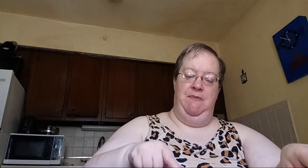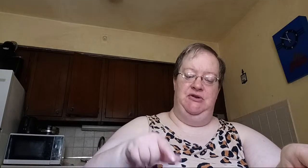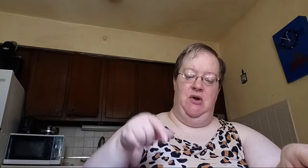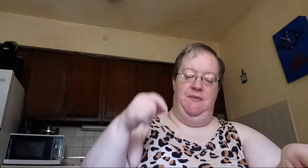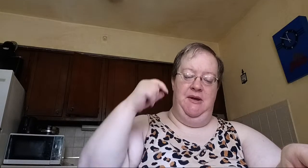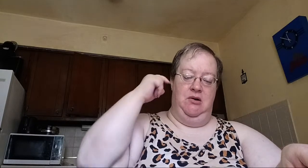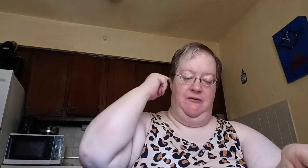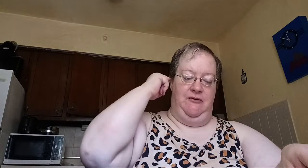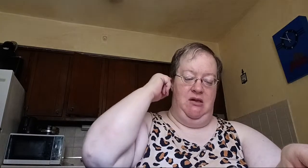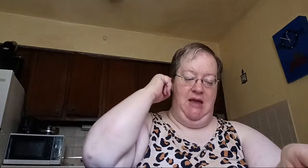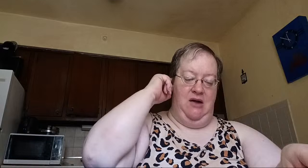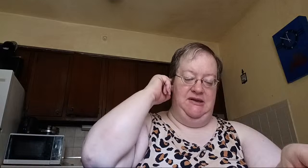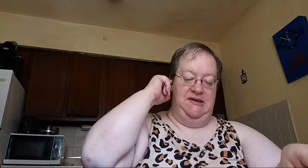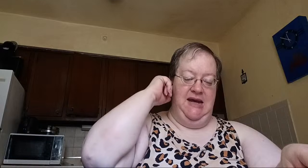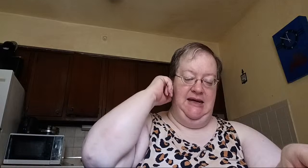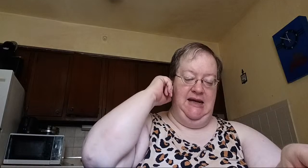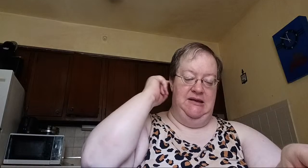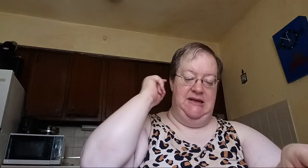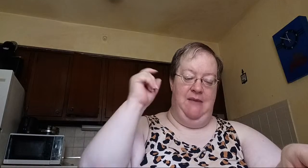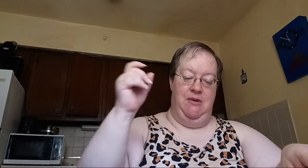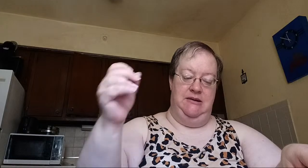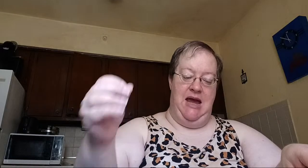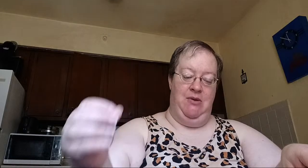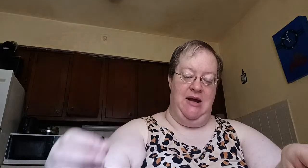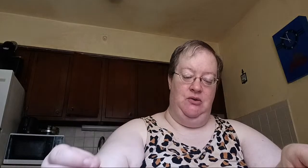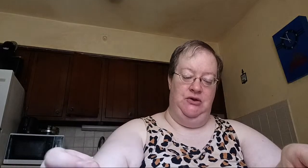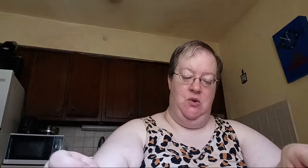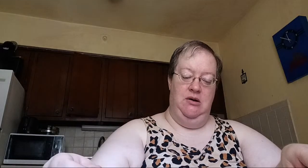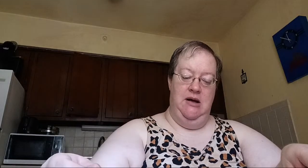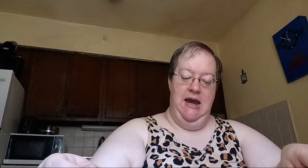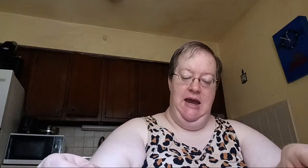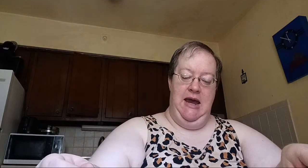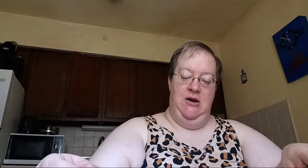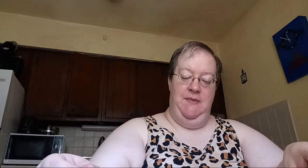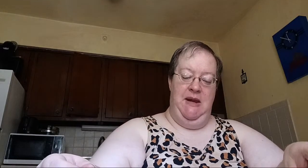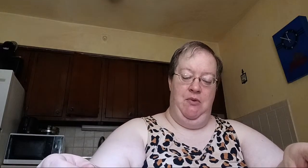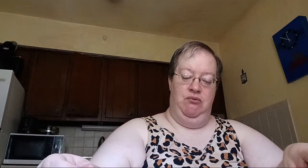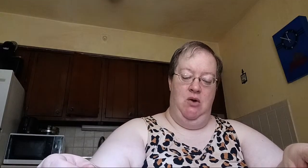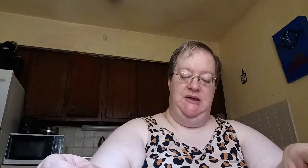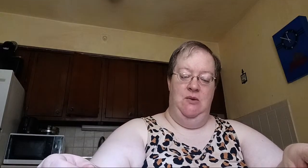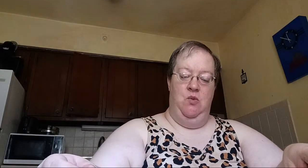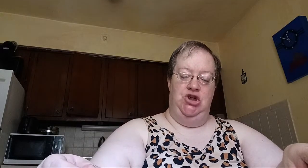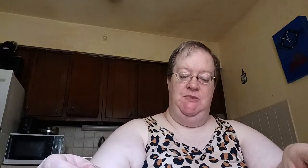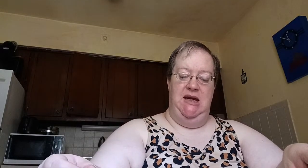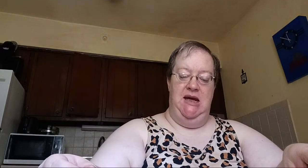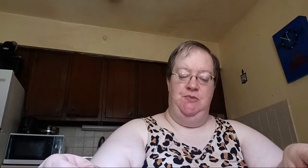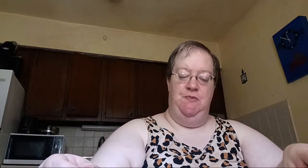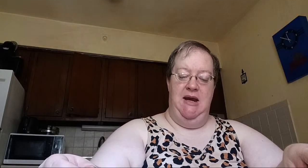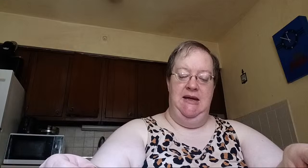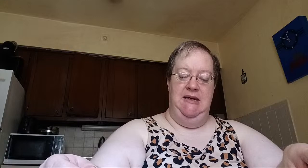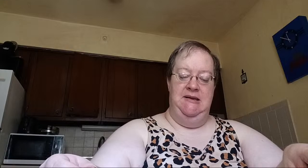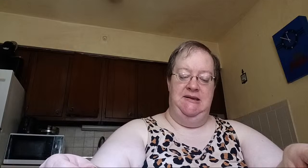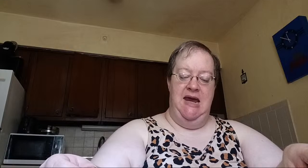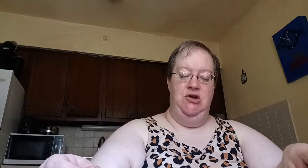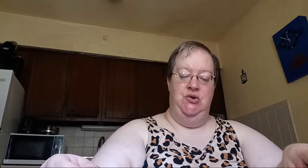saw the pillar of cloud standing at the tabernacle door. And all the people rose and worshipped each man in his tent door.